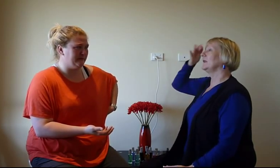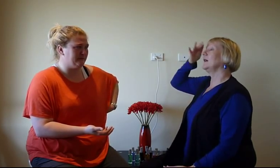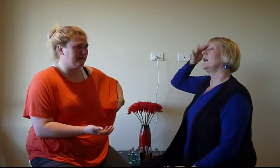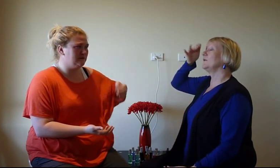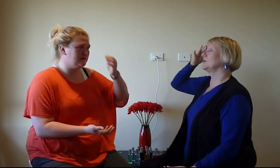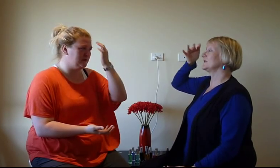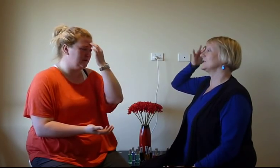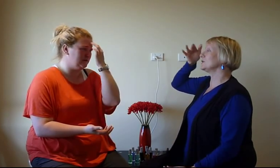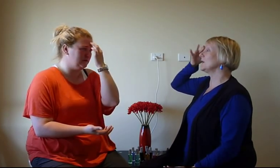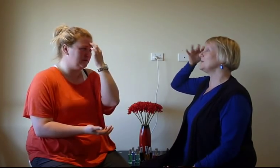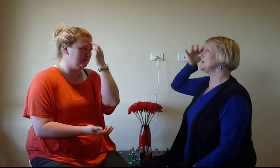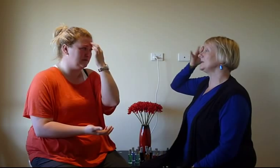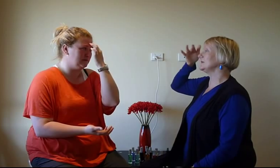I've got such a great business.